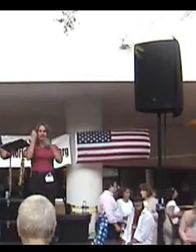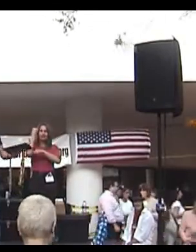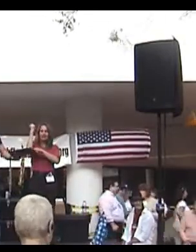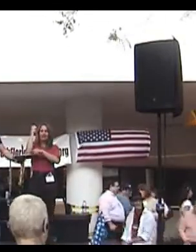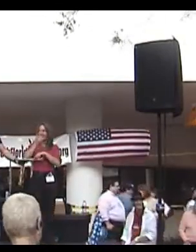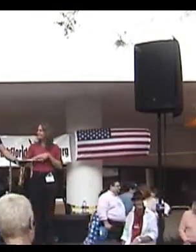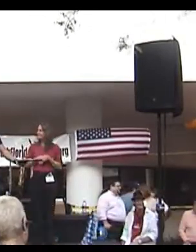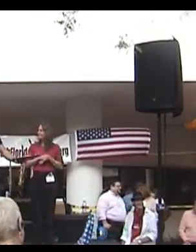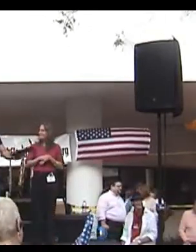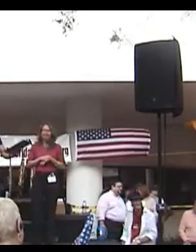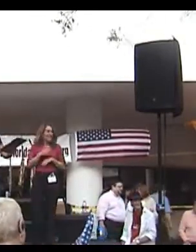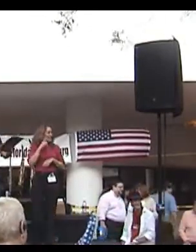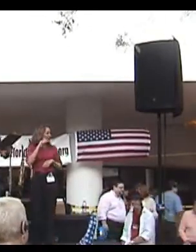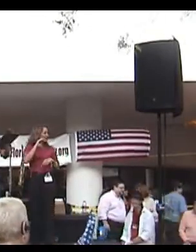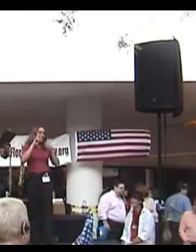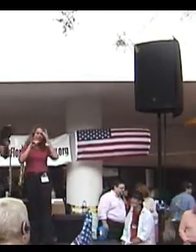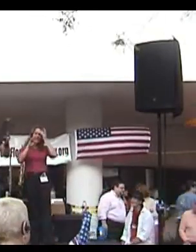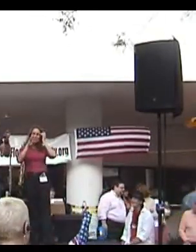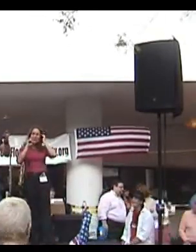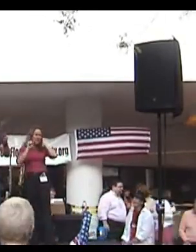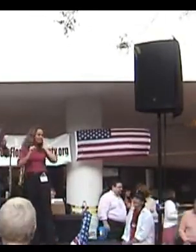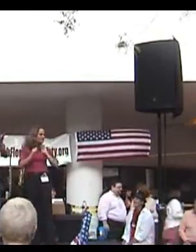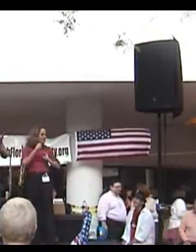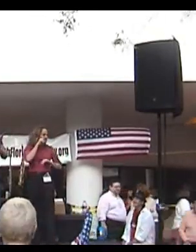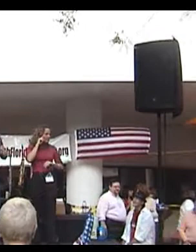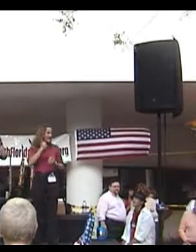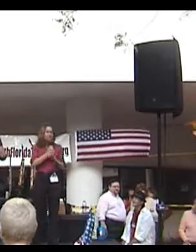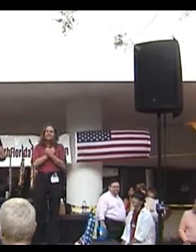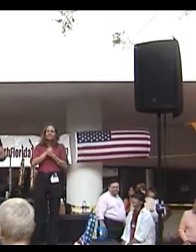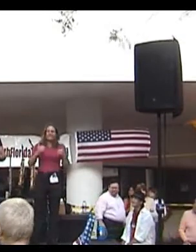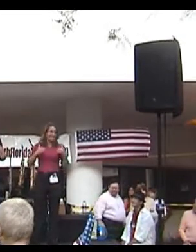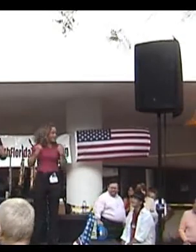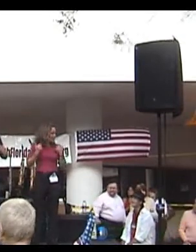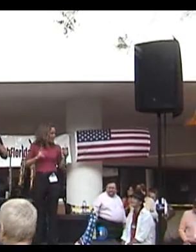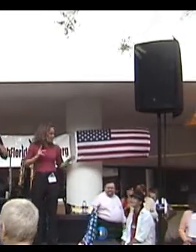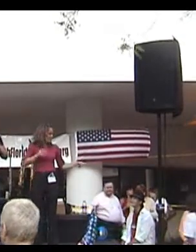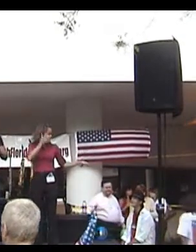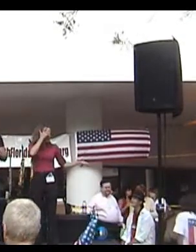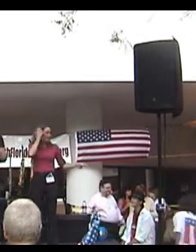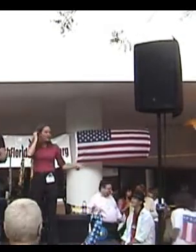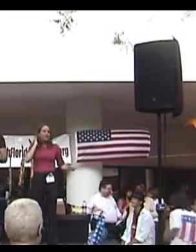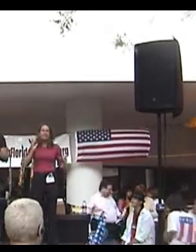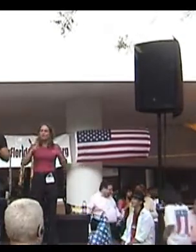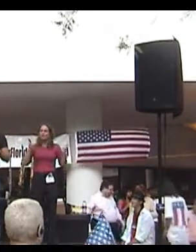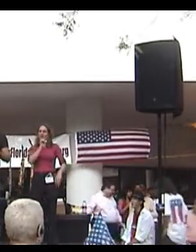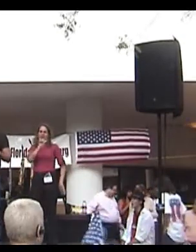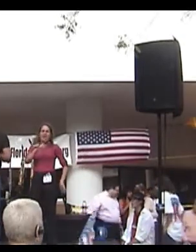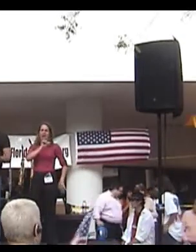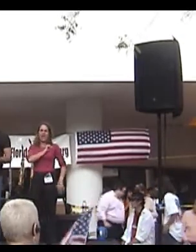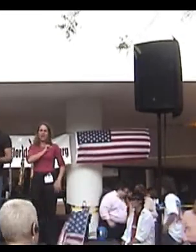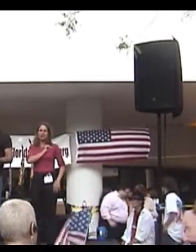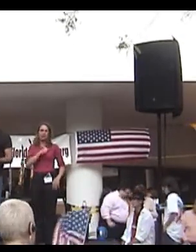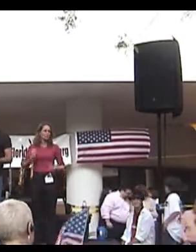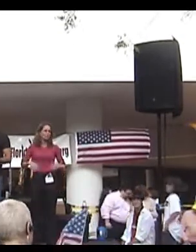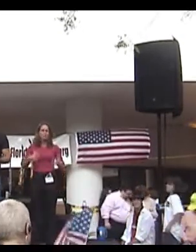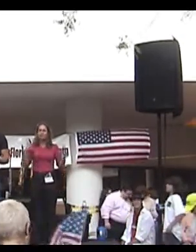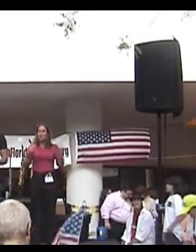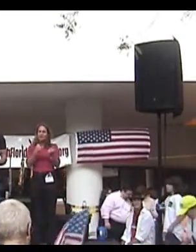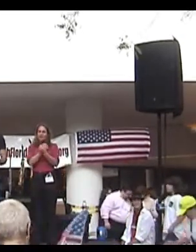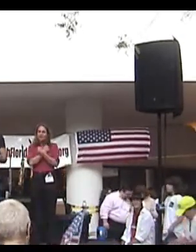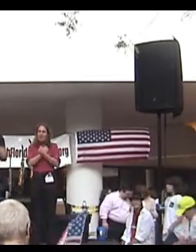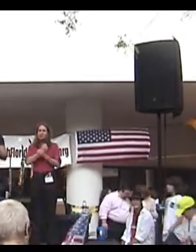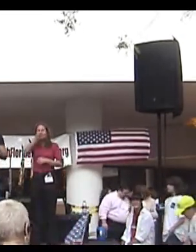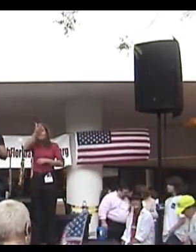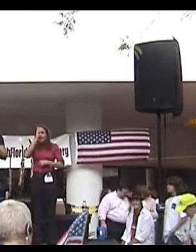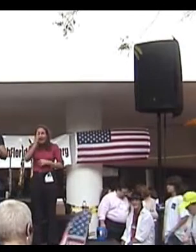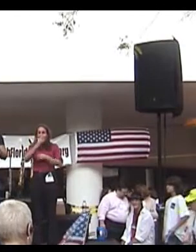Guys, I'm digging Billy Bones. You know what else I'm digging? I'm digging these young people with so much attitude and so much love for God